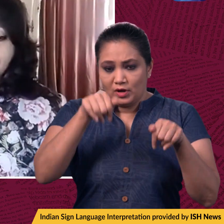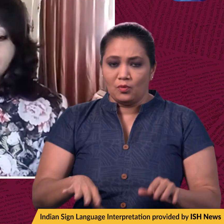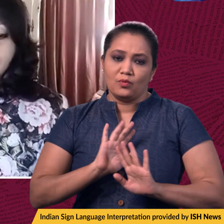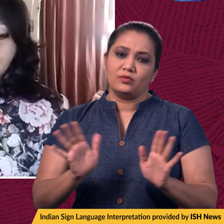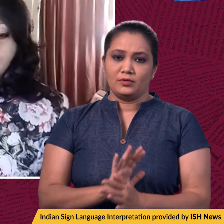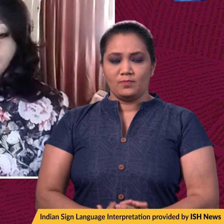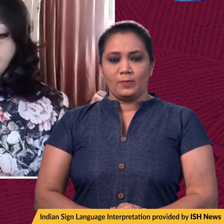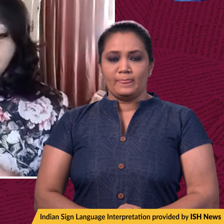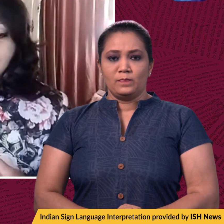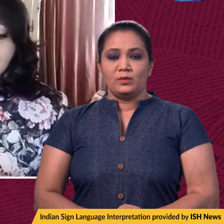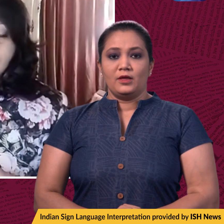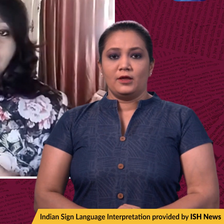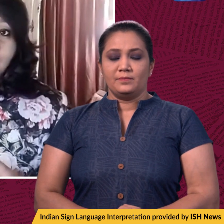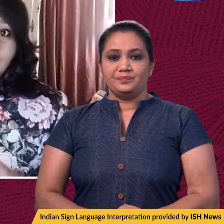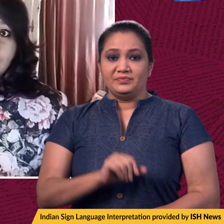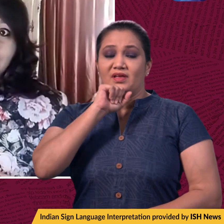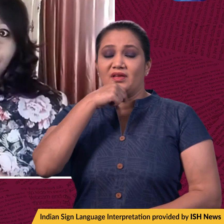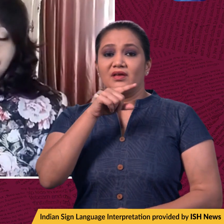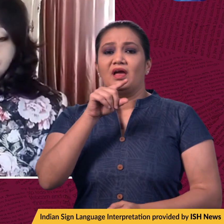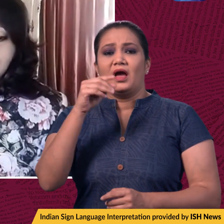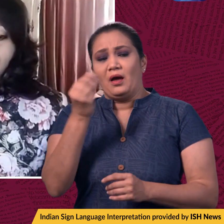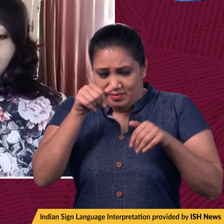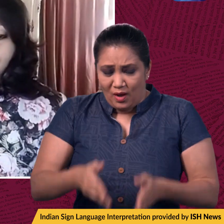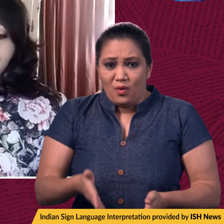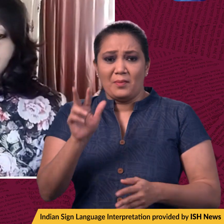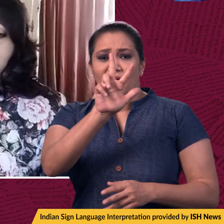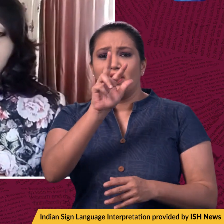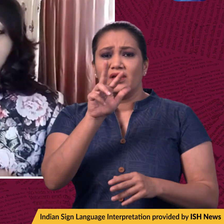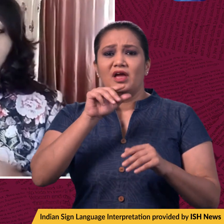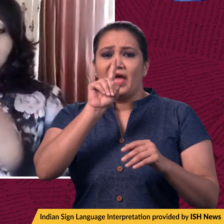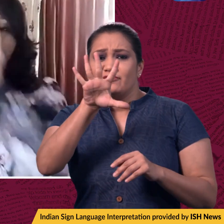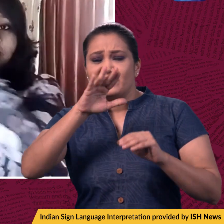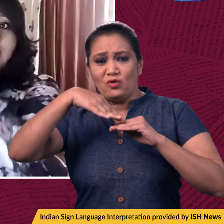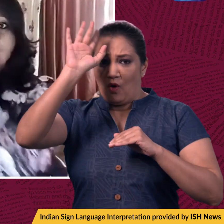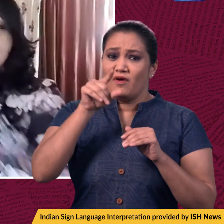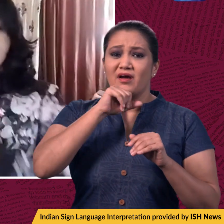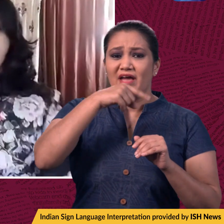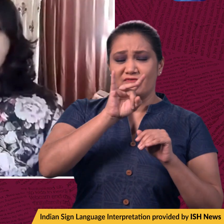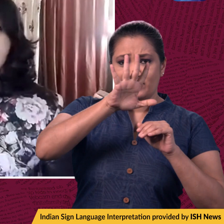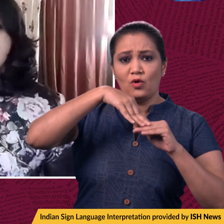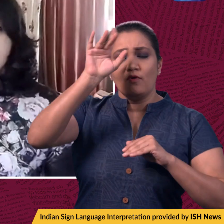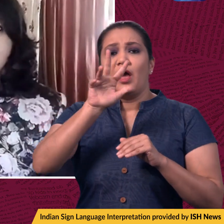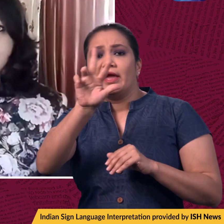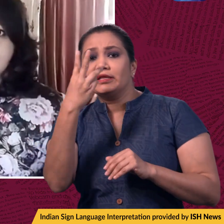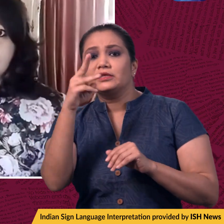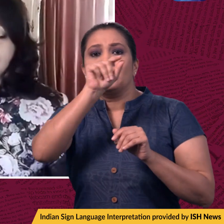mentioned earlier. About 83% of the 15 plus population of India is currently fully vaccinated.